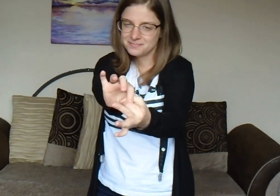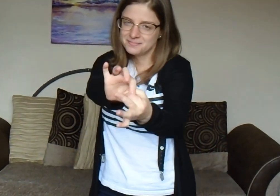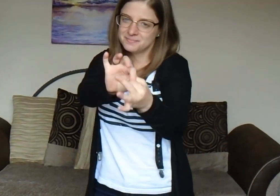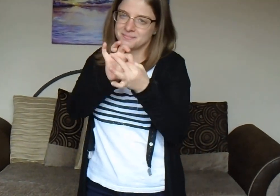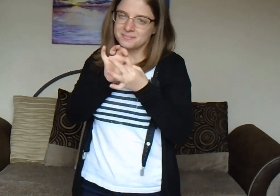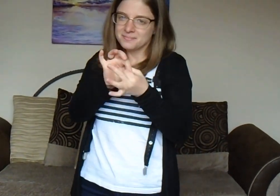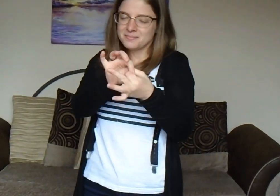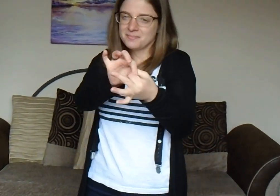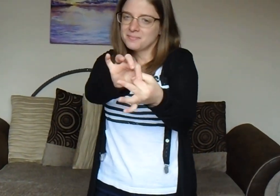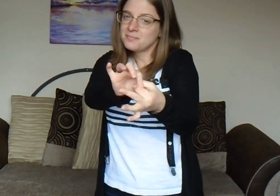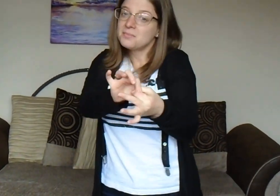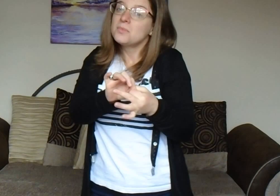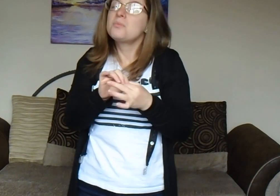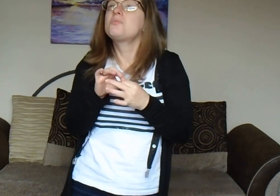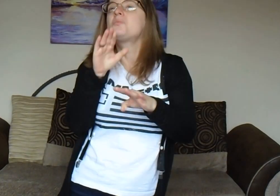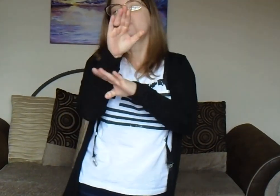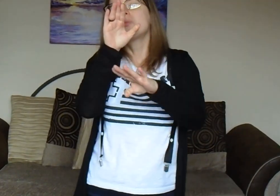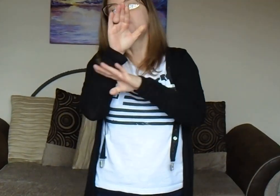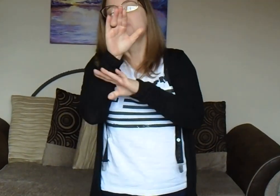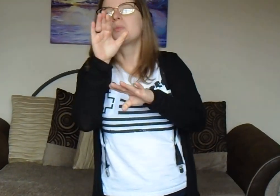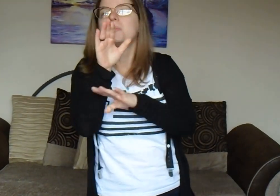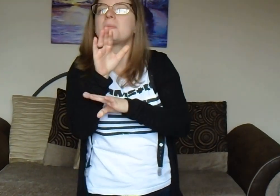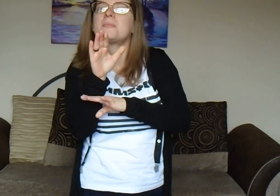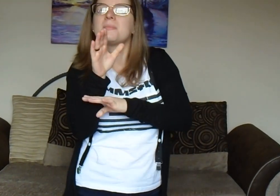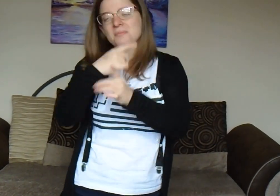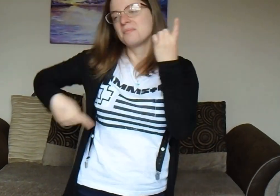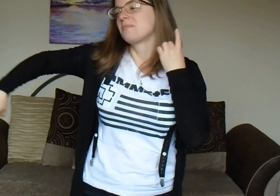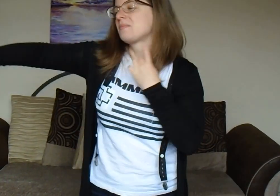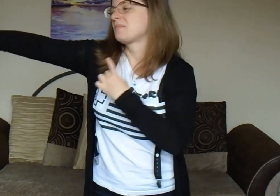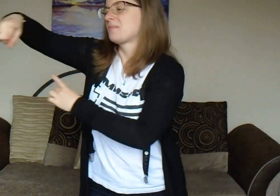One day you'll always steal